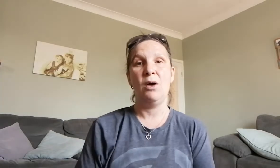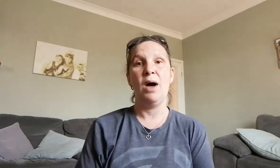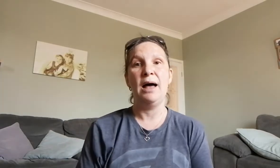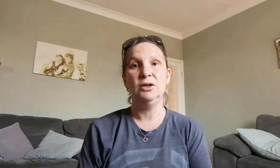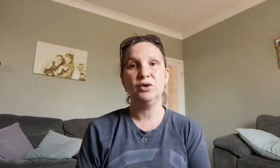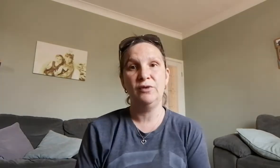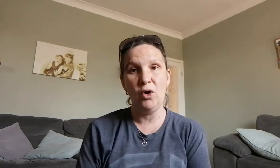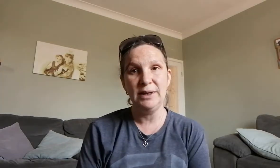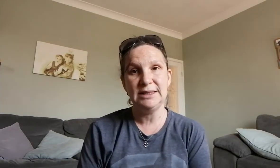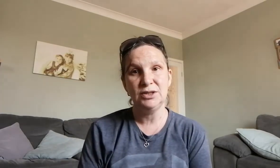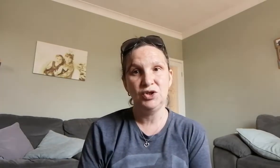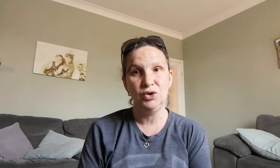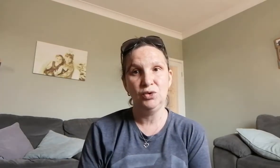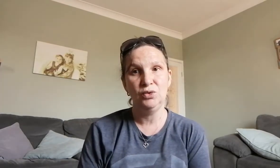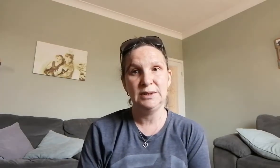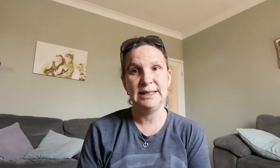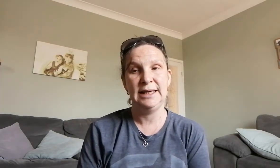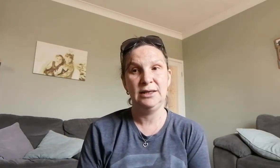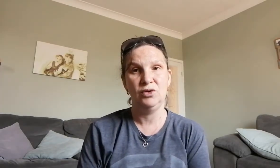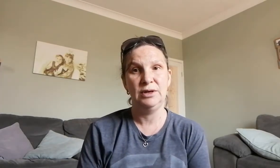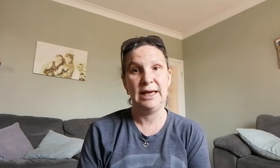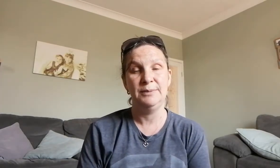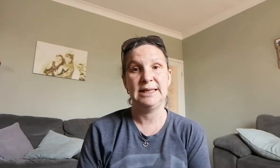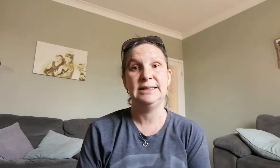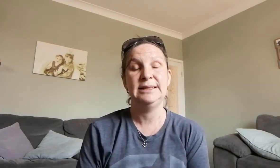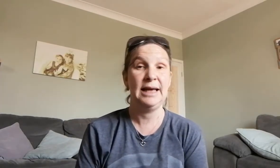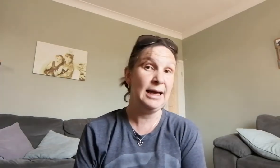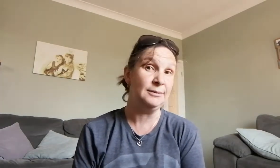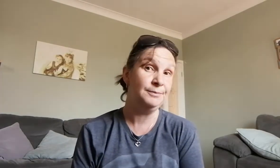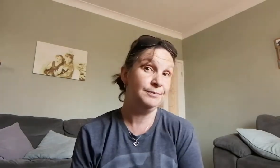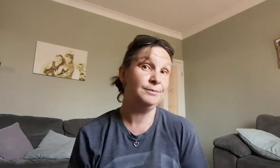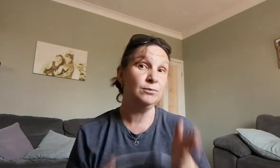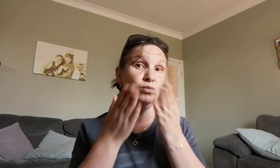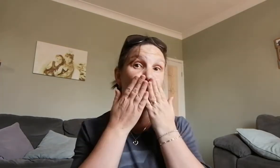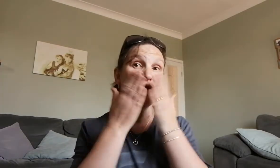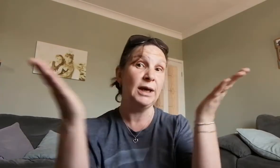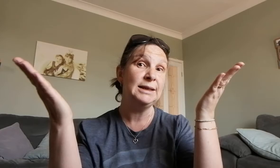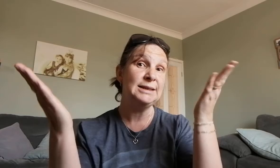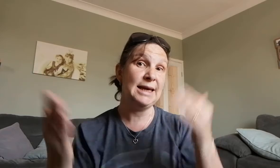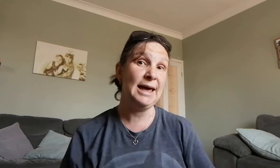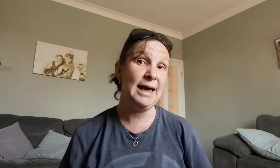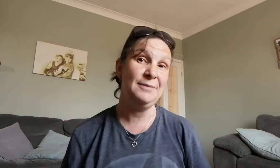so I'll look forward to seeing your names in sign. Take care.